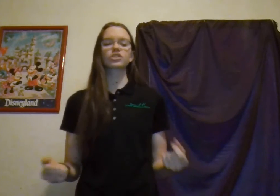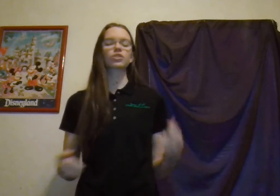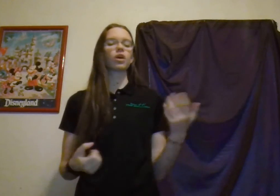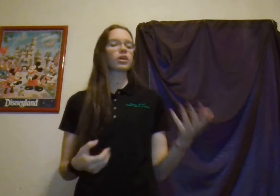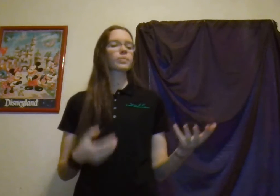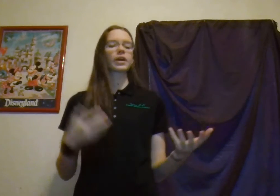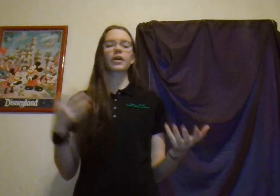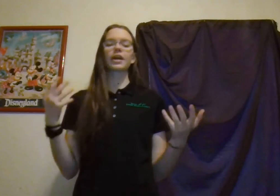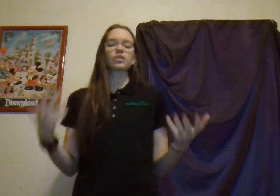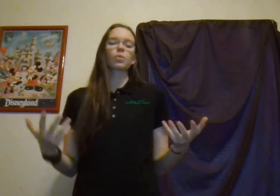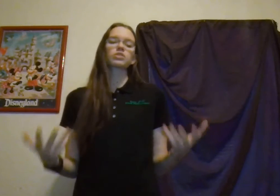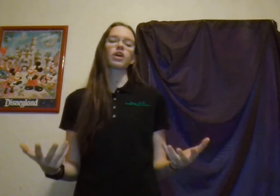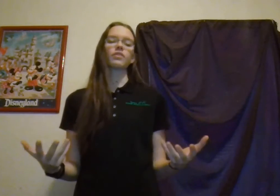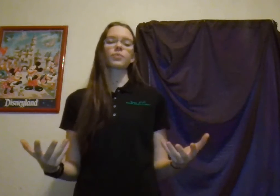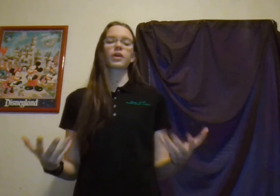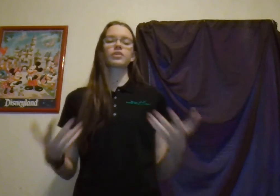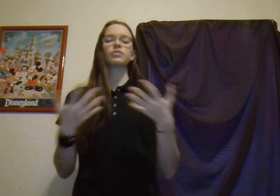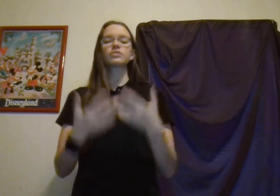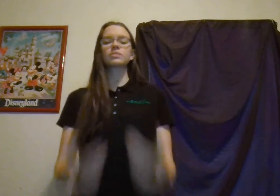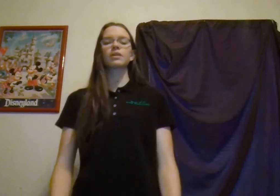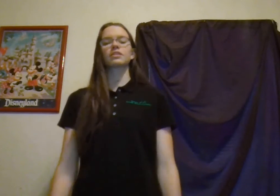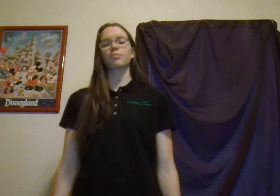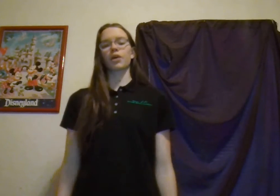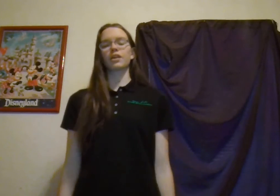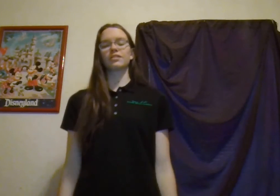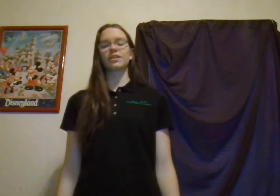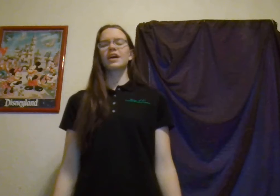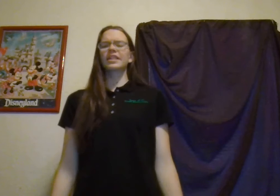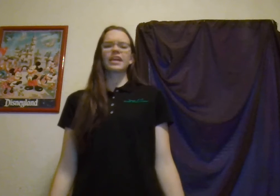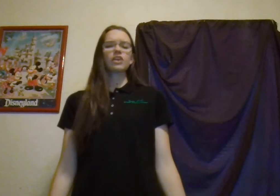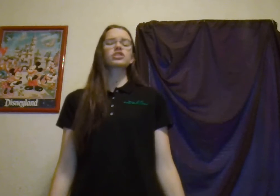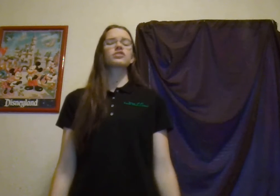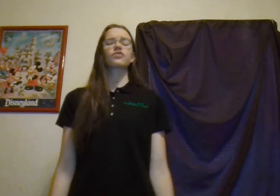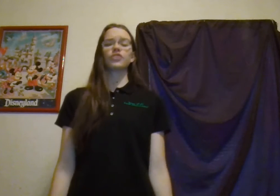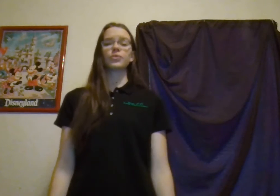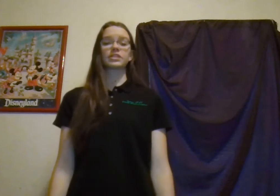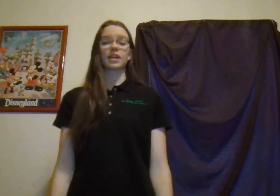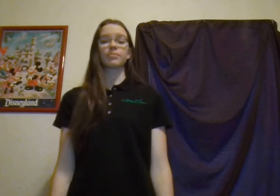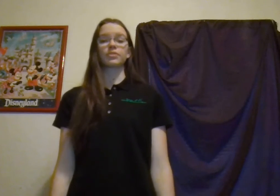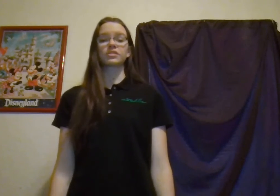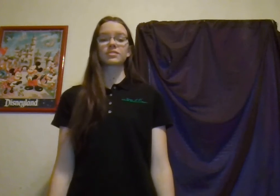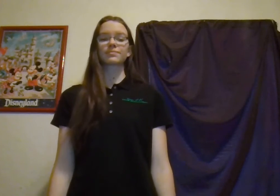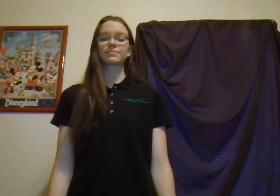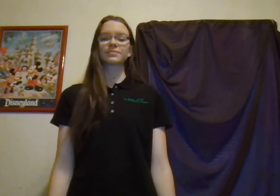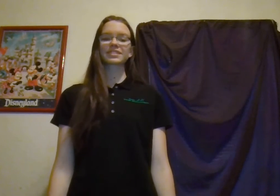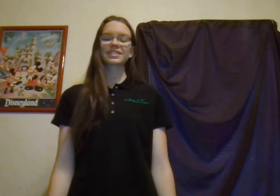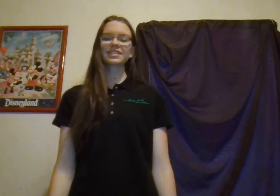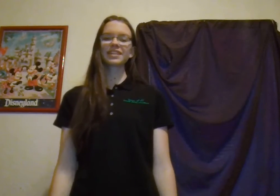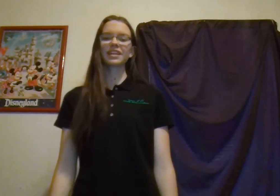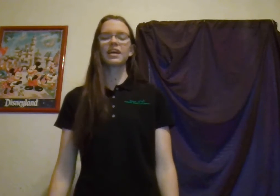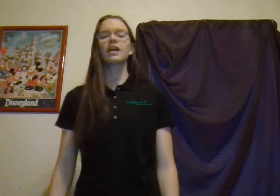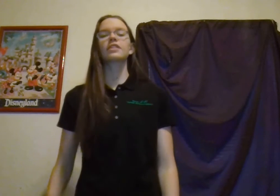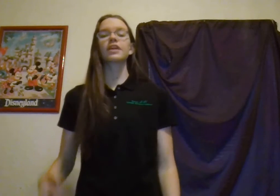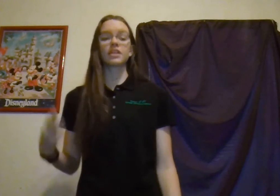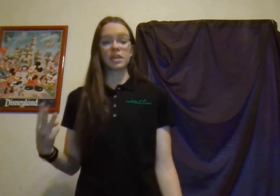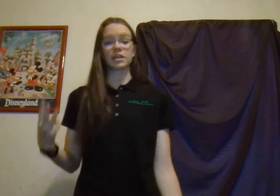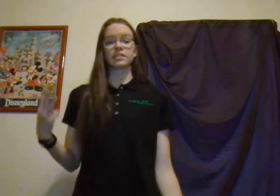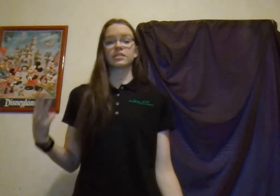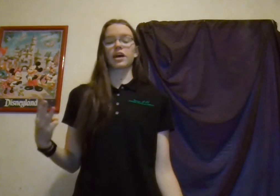hardware and or software used to make them run, and they are just a few examples. The E in STEM